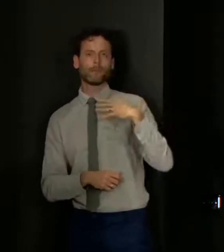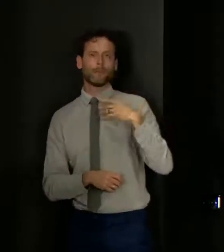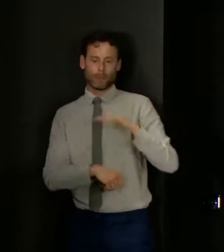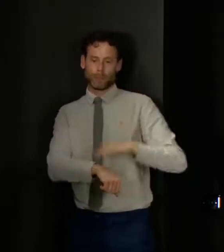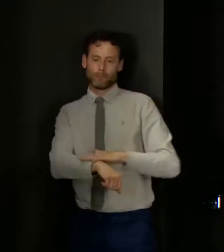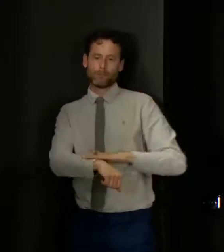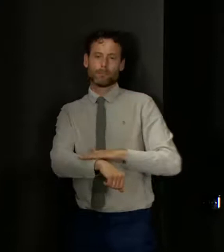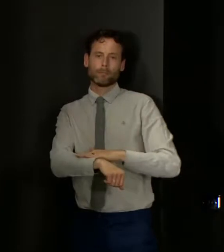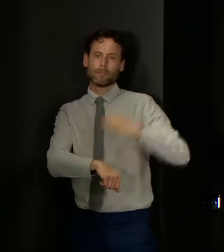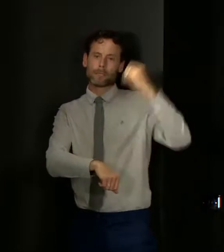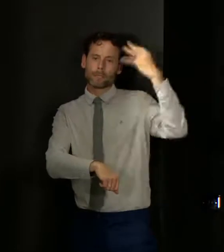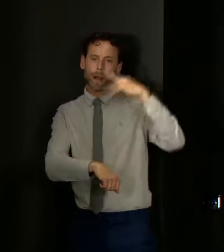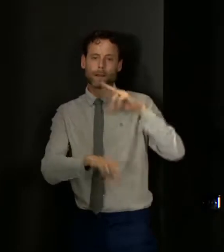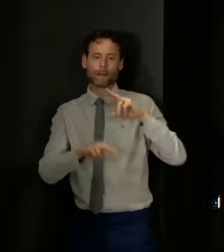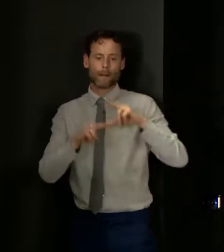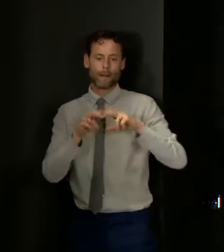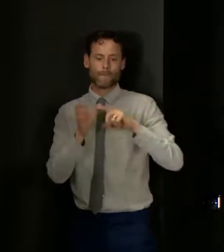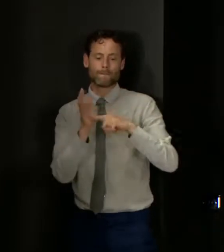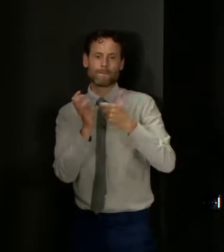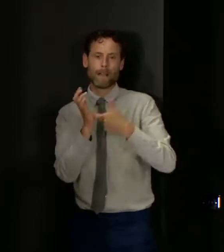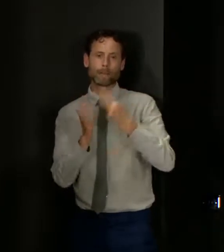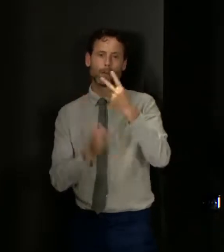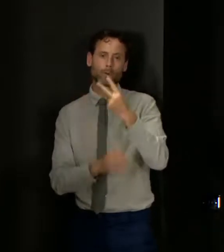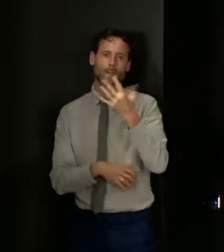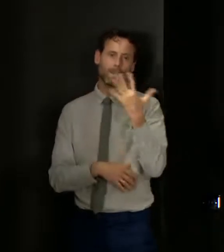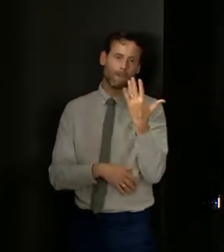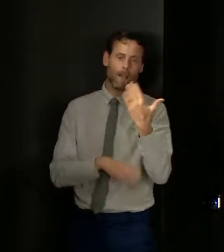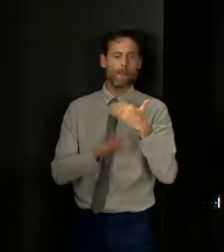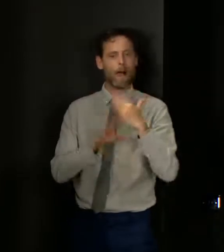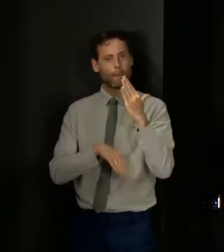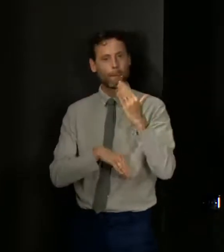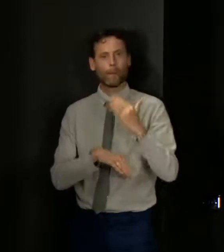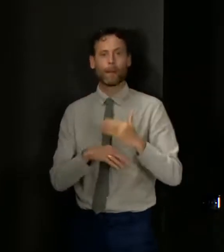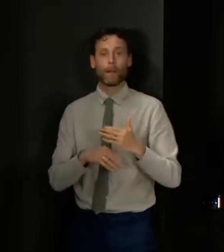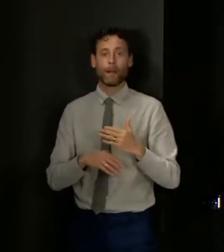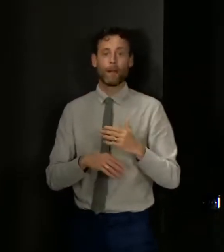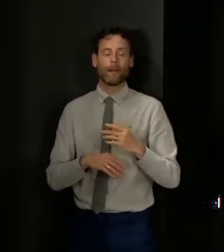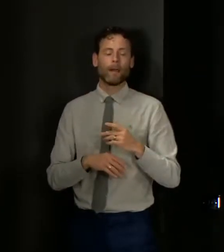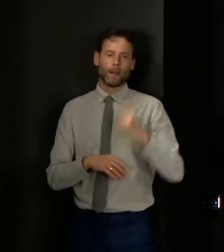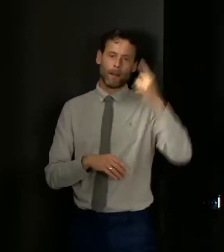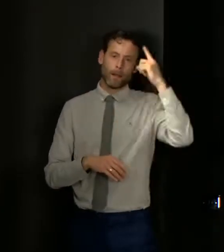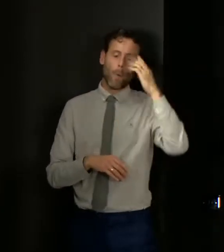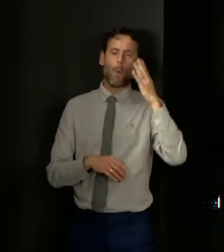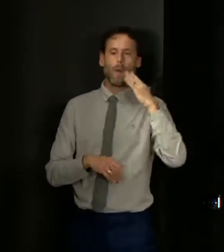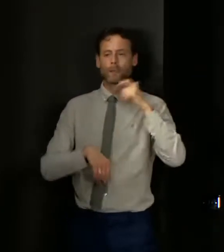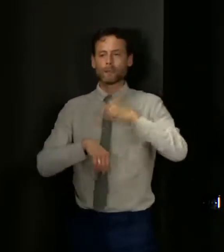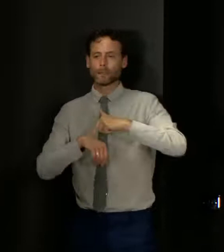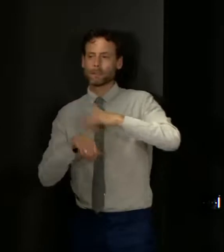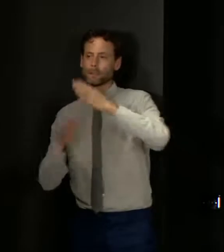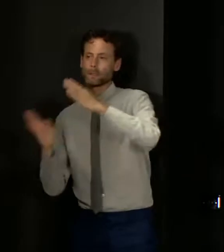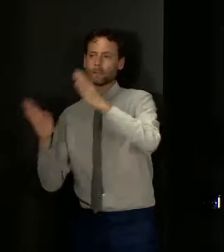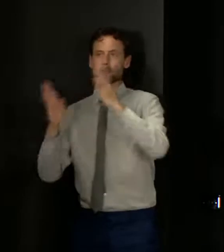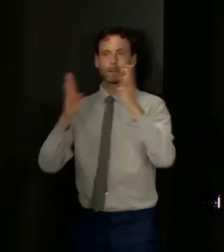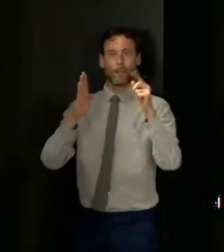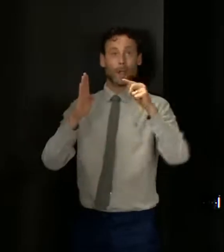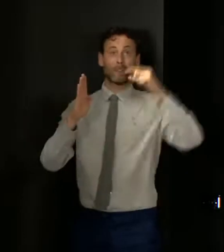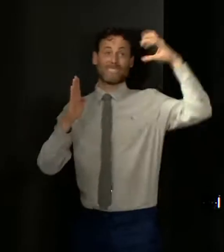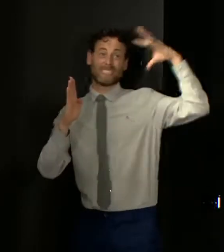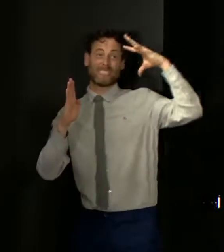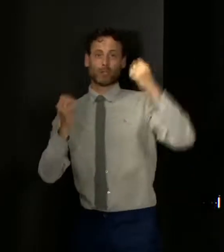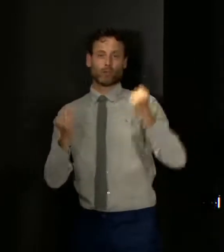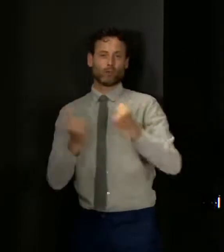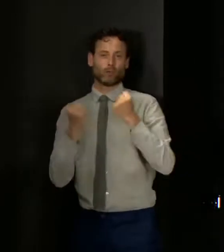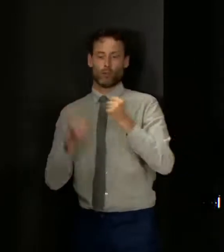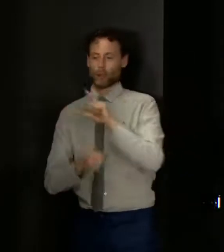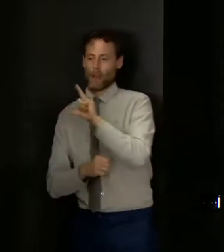of sun protection, factor 25 or above, that they're avoiding particular times of the day when that sun exposure is its strongest. So between